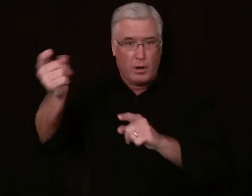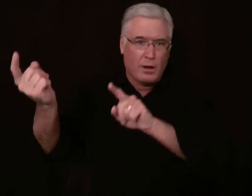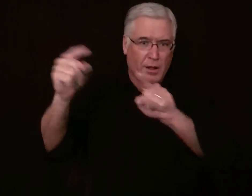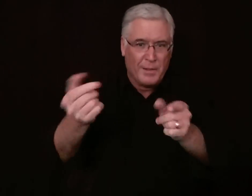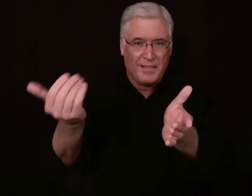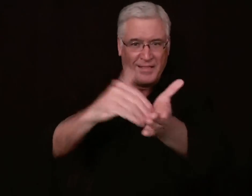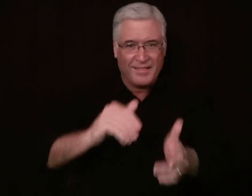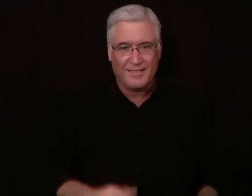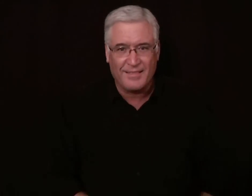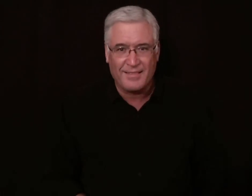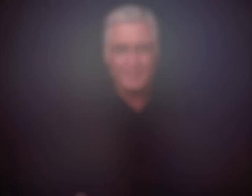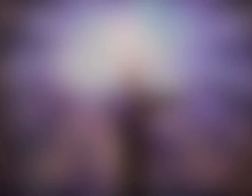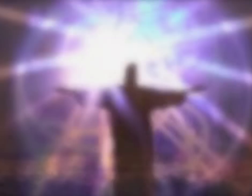Christ comes back again.